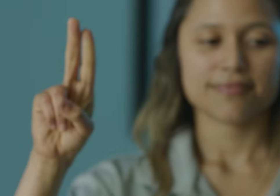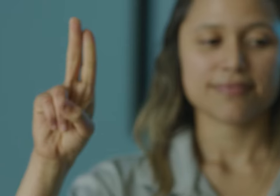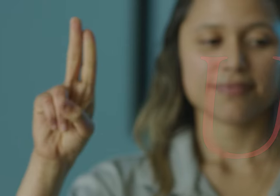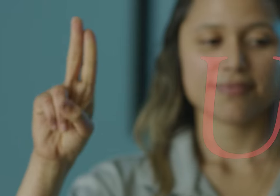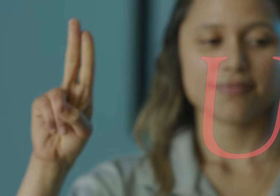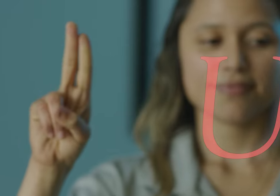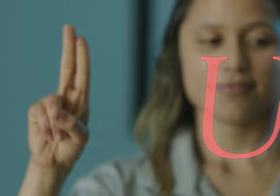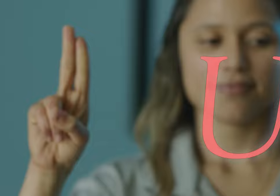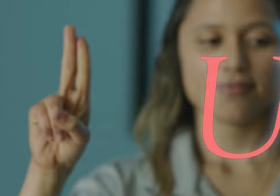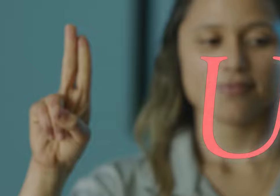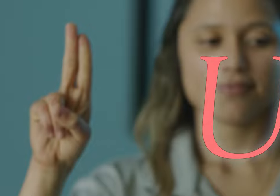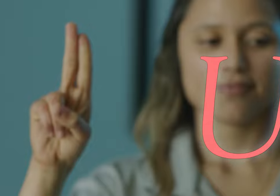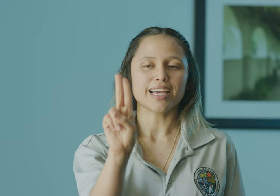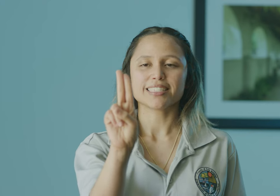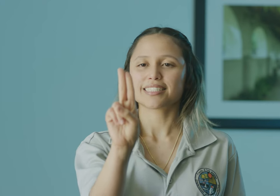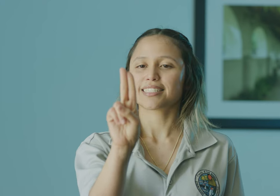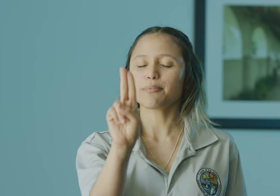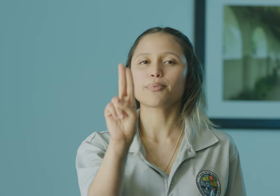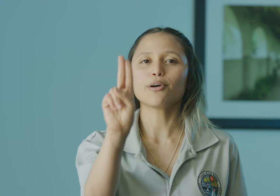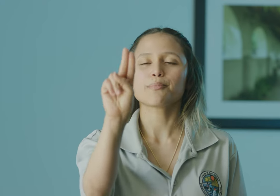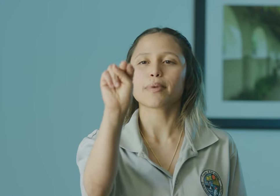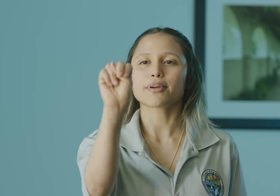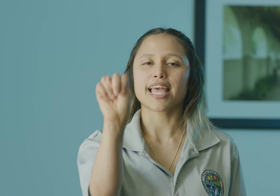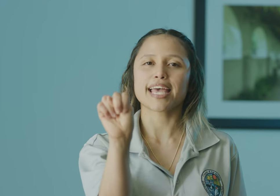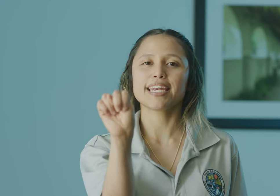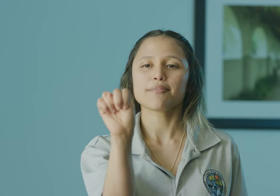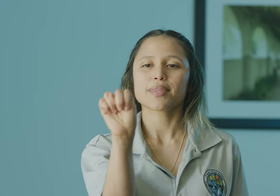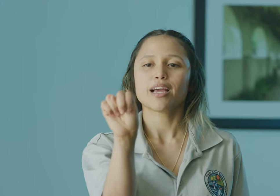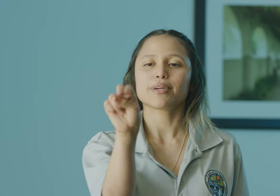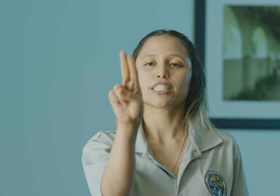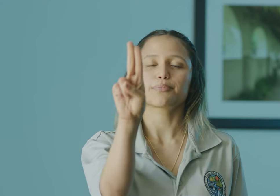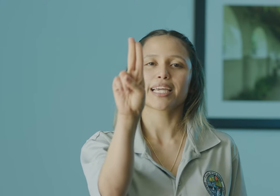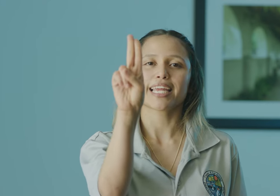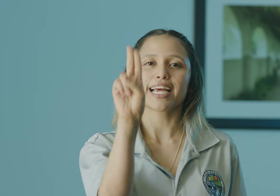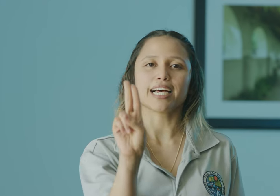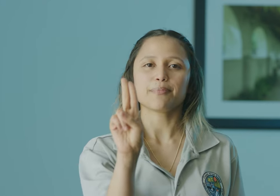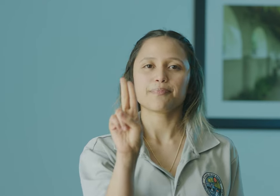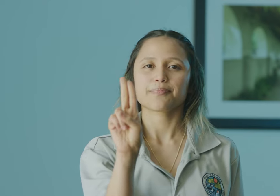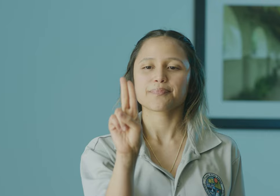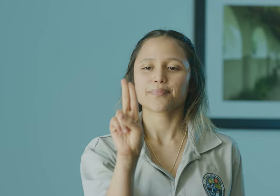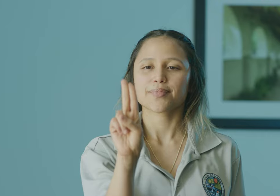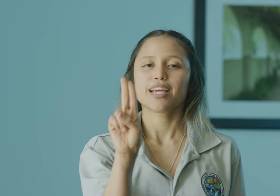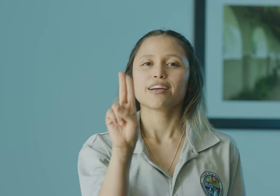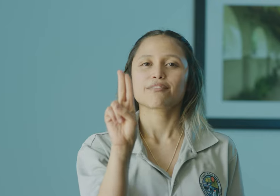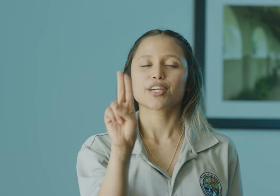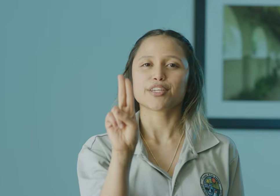U. Simple. Remember the N. We just bring it up. For U.